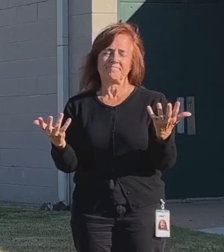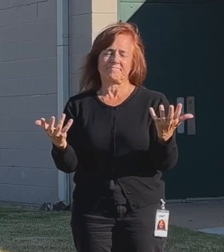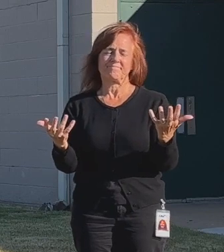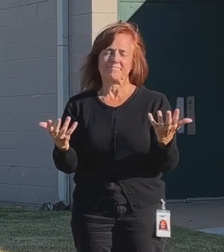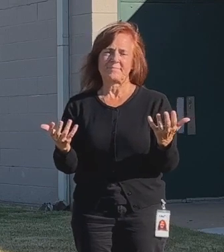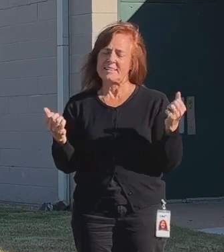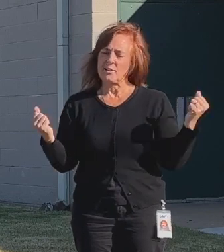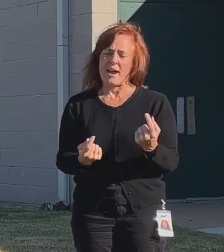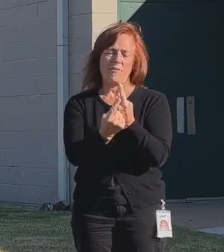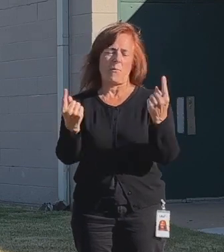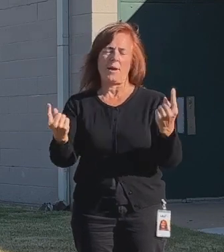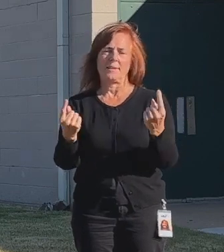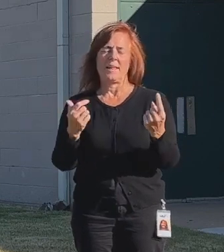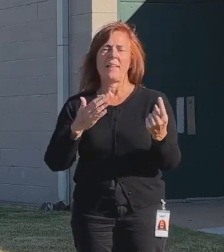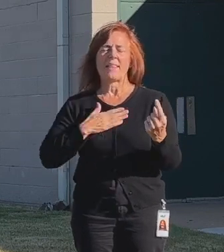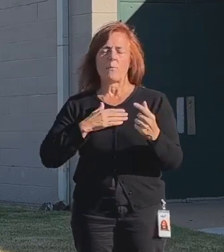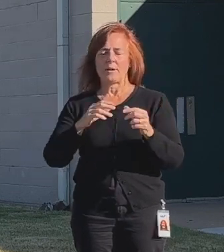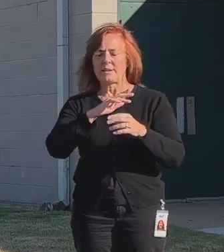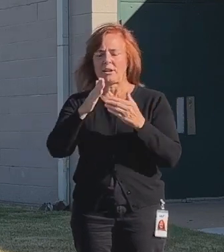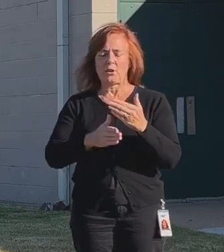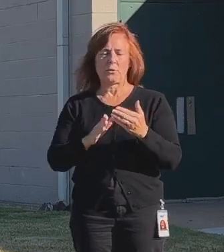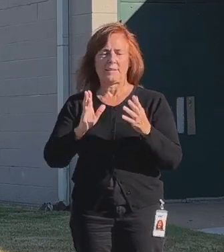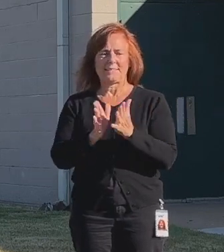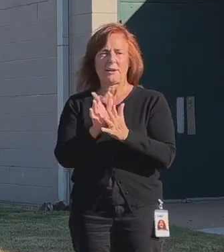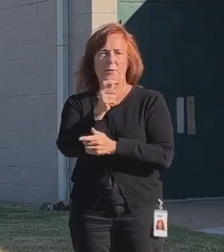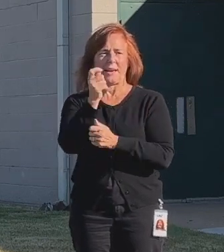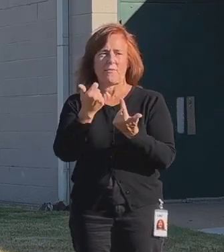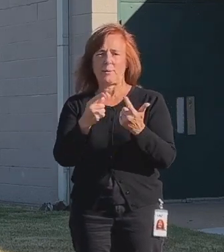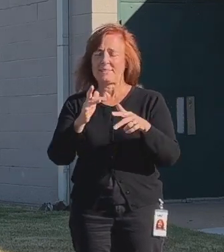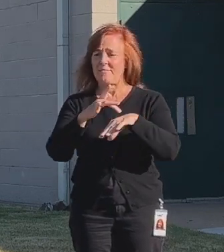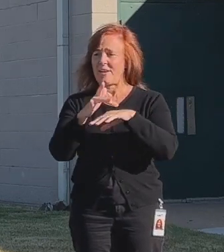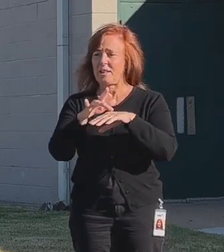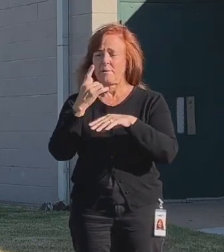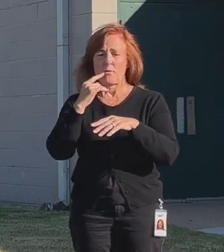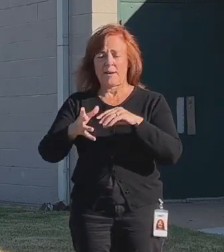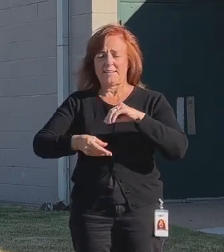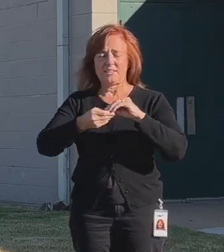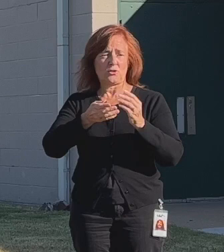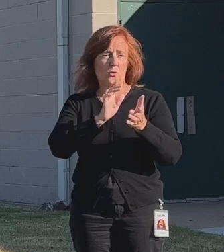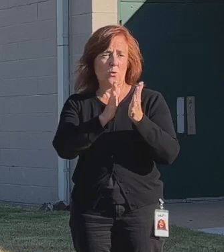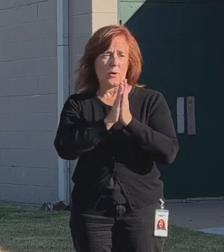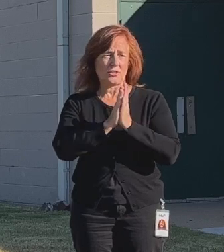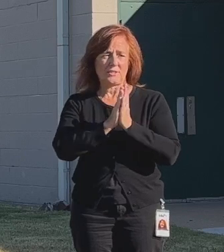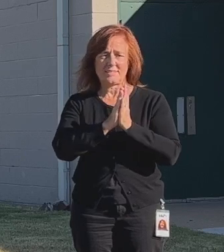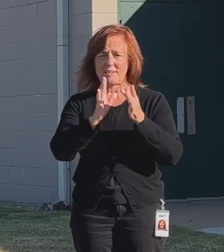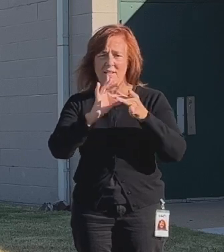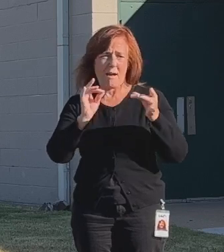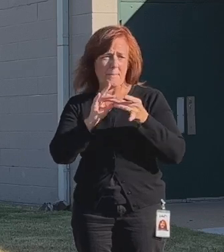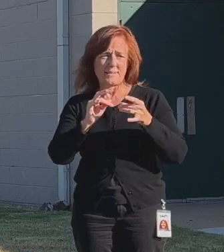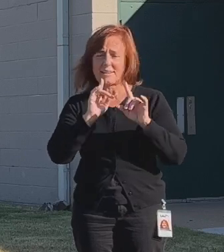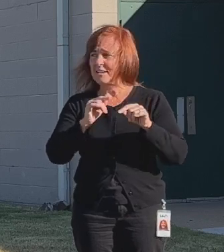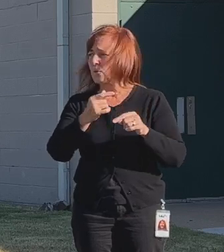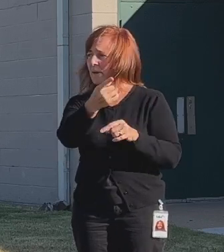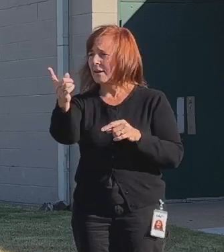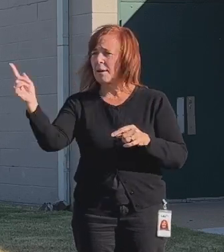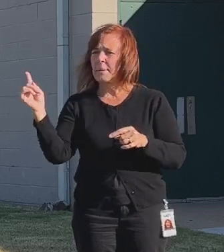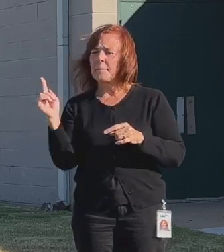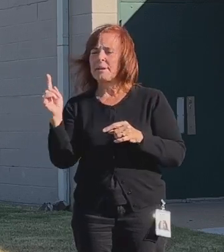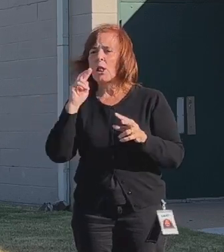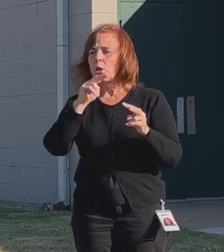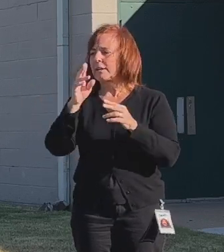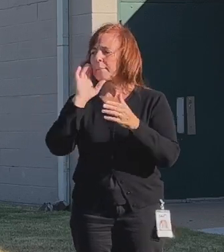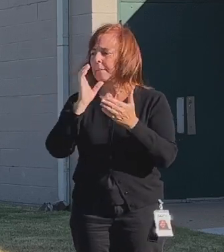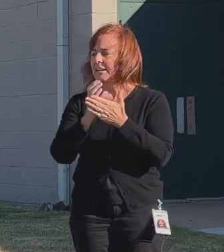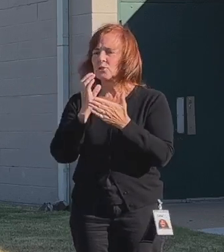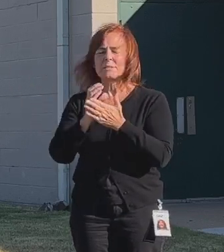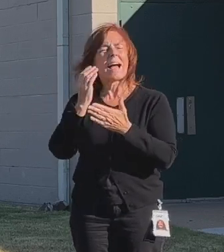So everybody, that's going to conclude our ceremony. Everybody here is available for additional questions and comments. You're welcome to come up. We want you to look at these